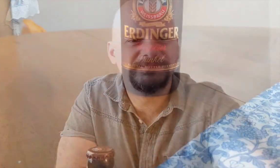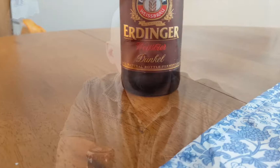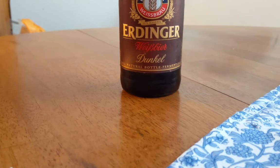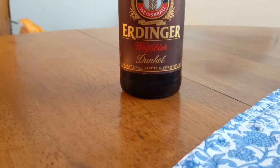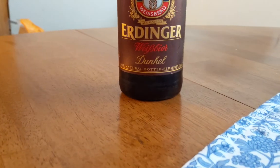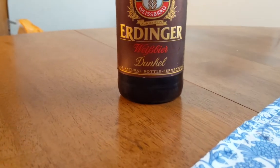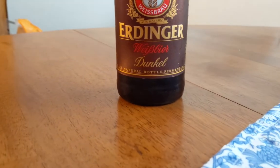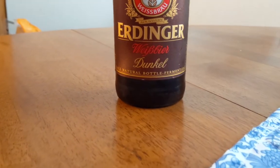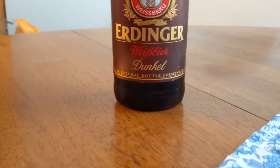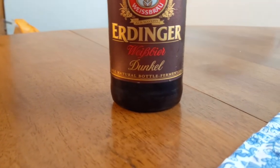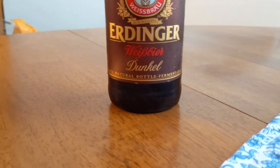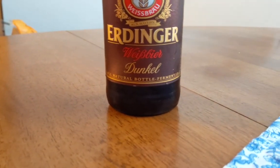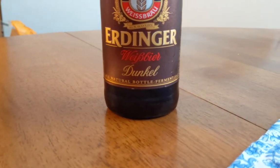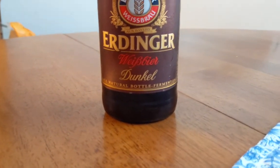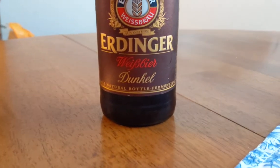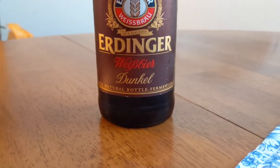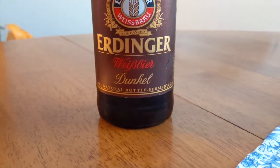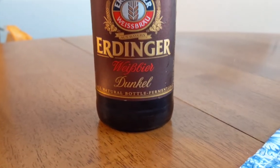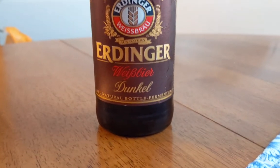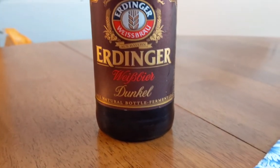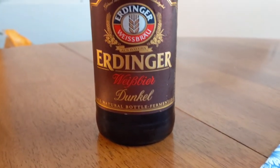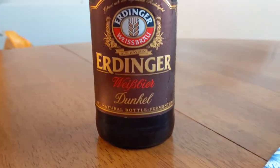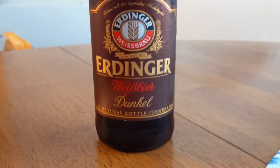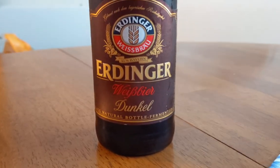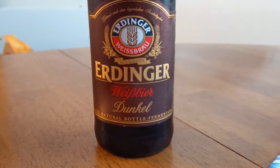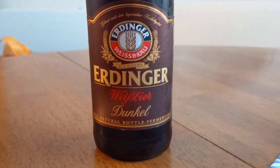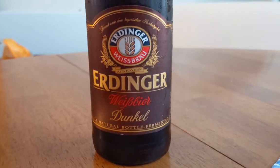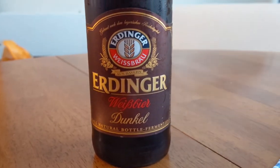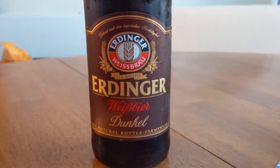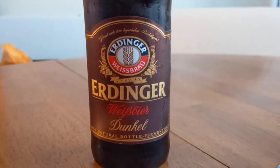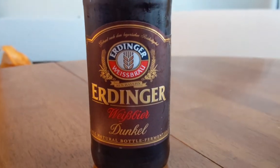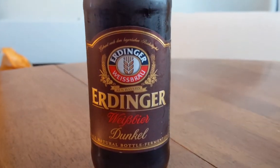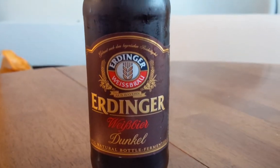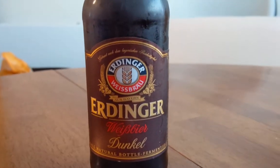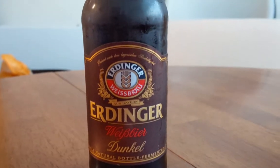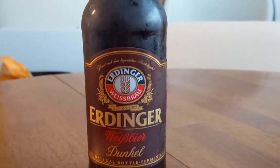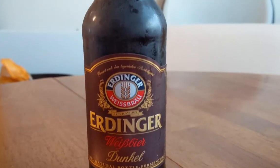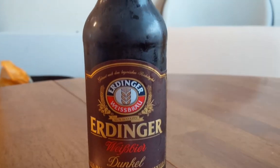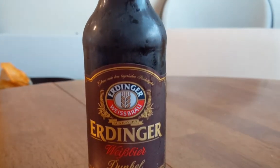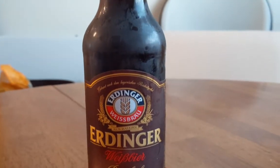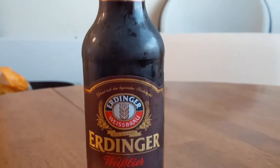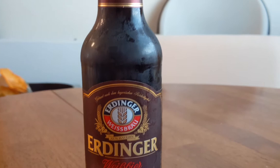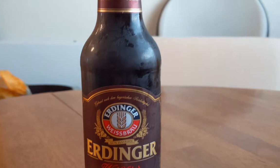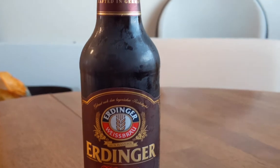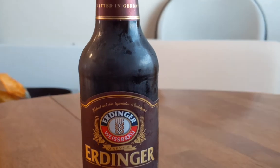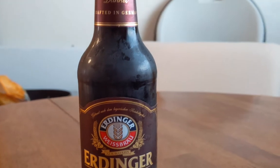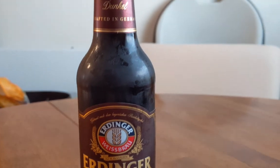I guess it lasts about four or five weeks, but it's not too pricey.